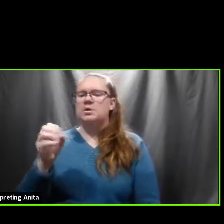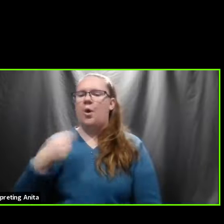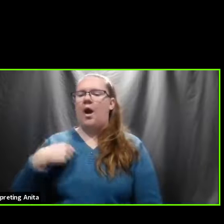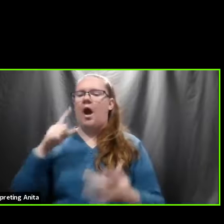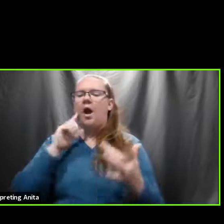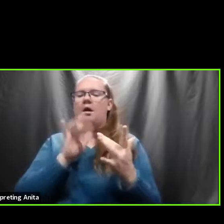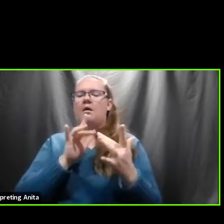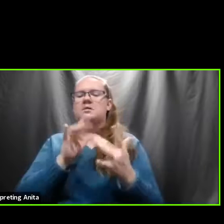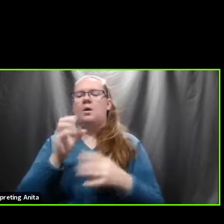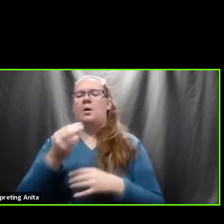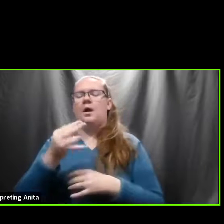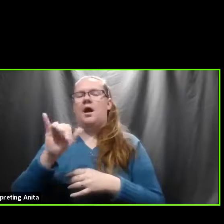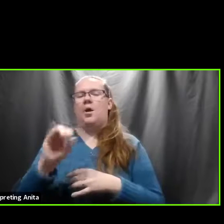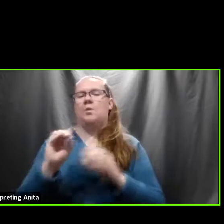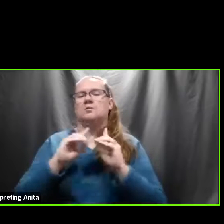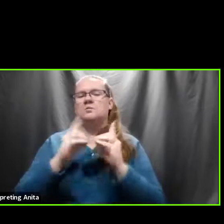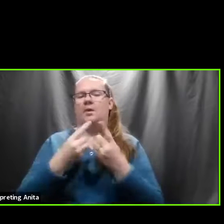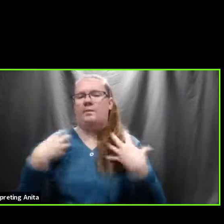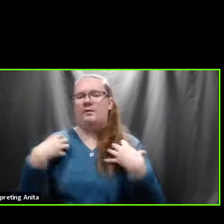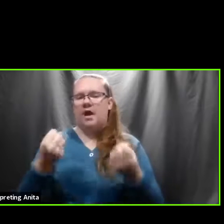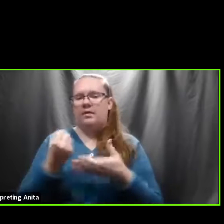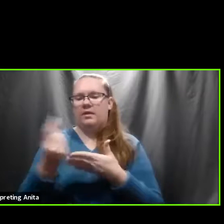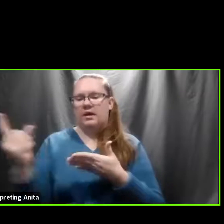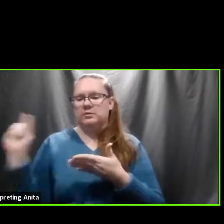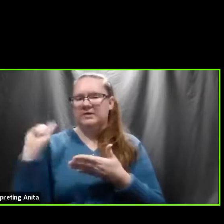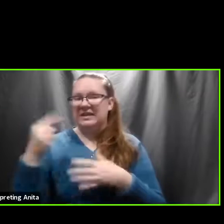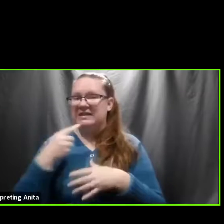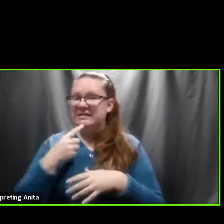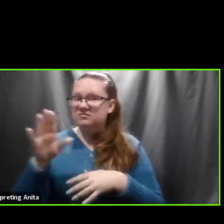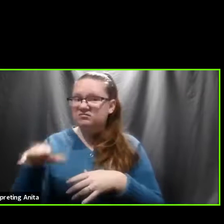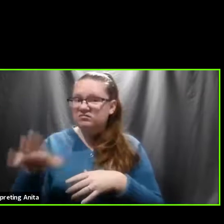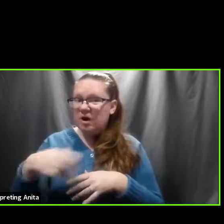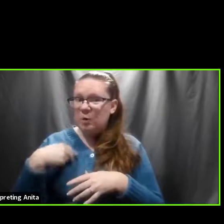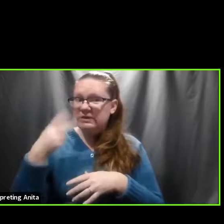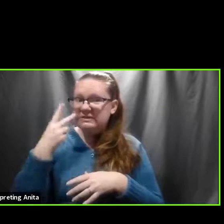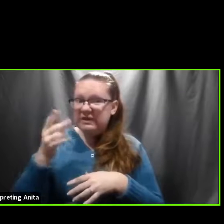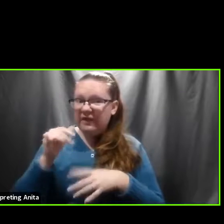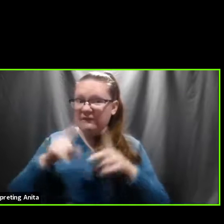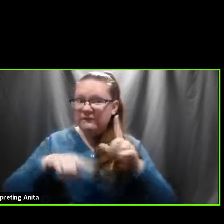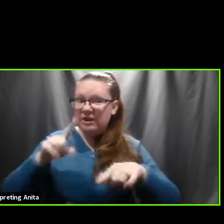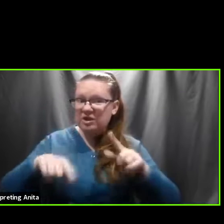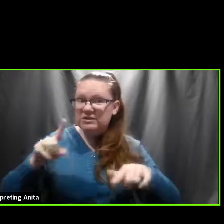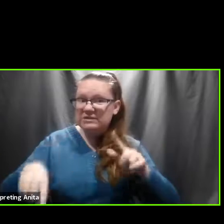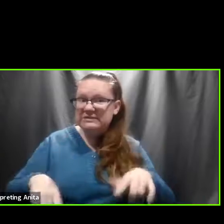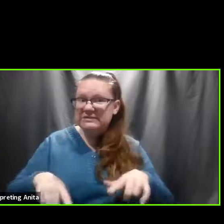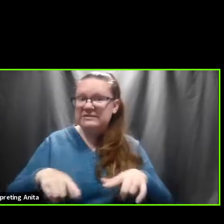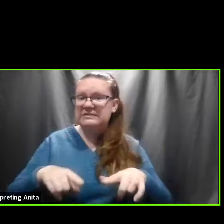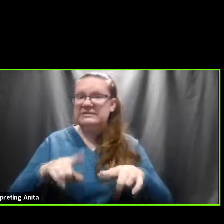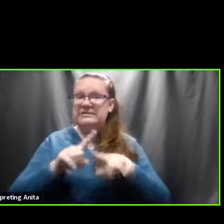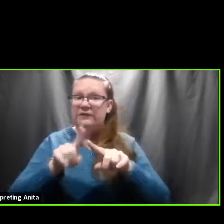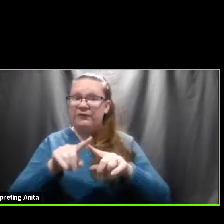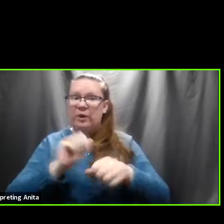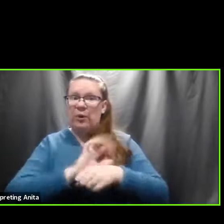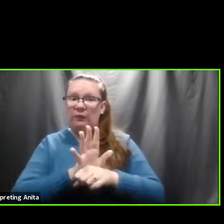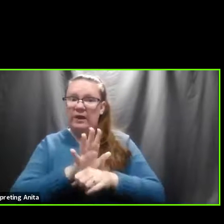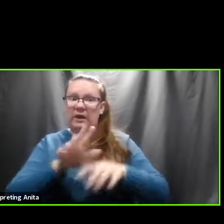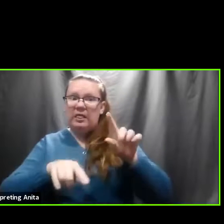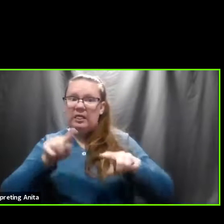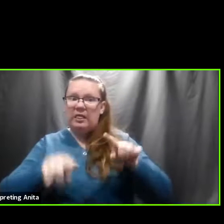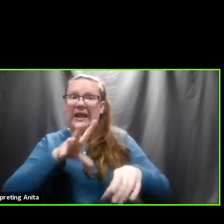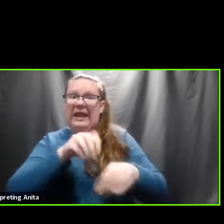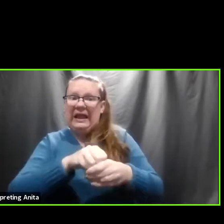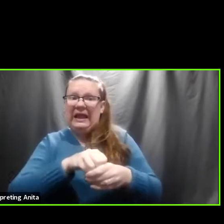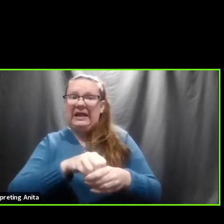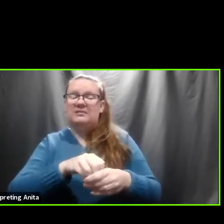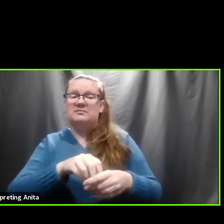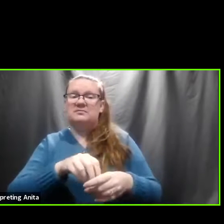of Health late last week and asked that very question. Are we seeing any of the variants in Lucas County, specifically the UK